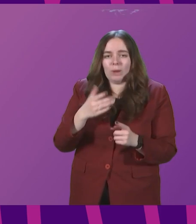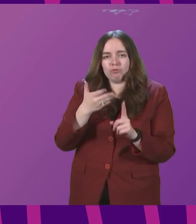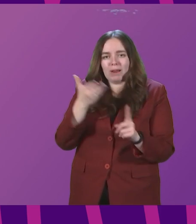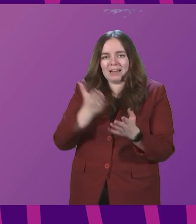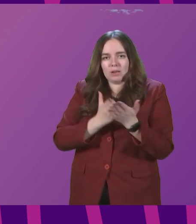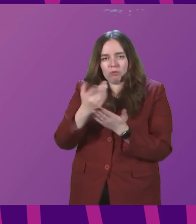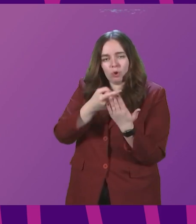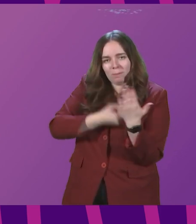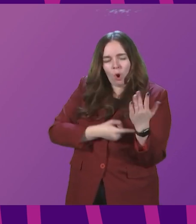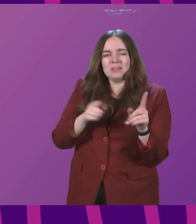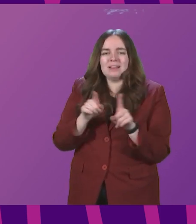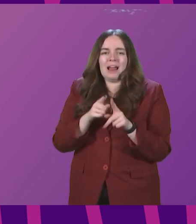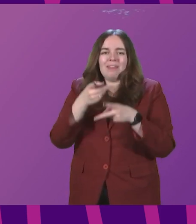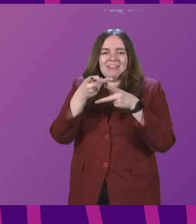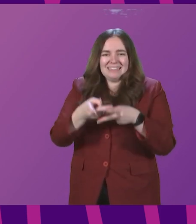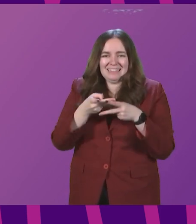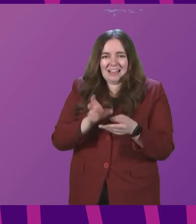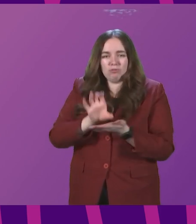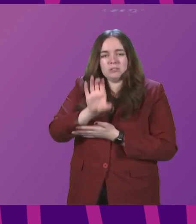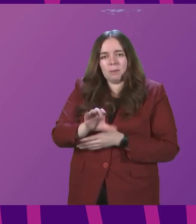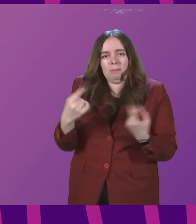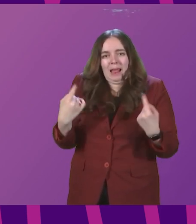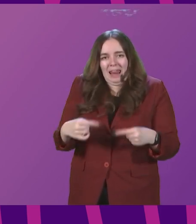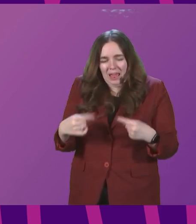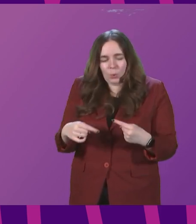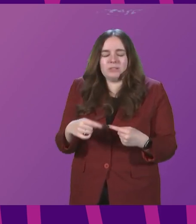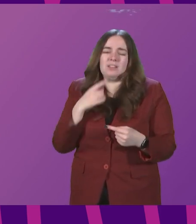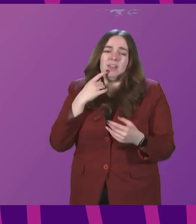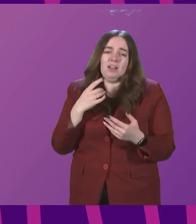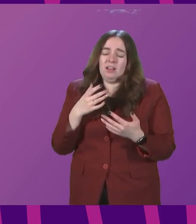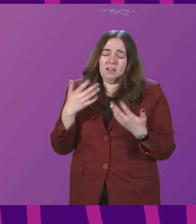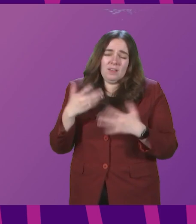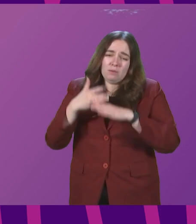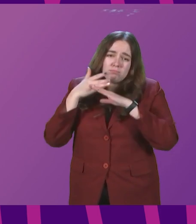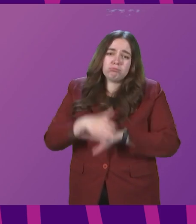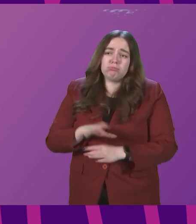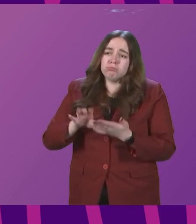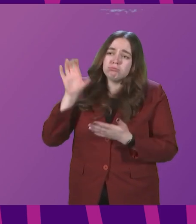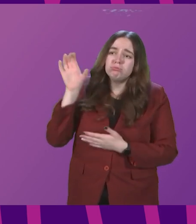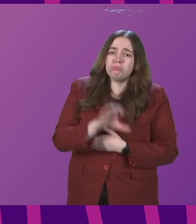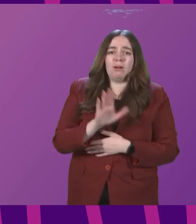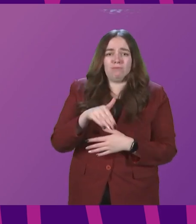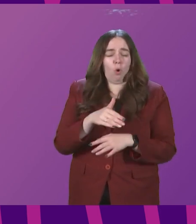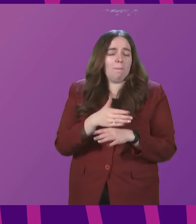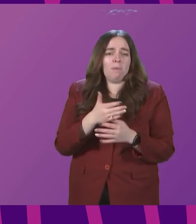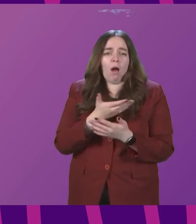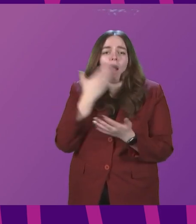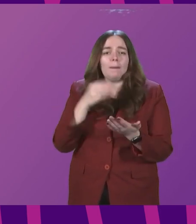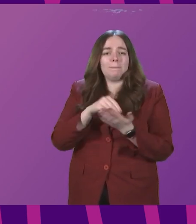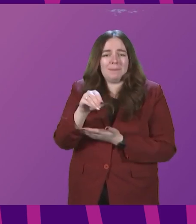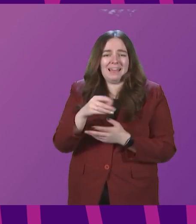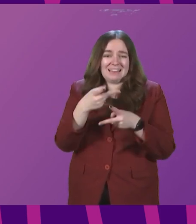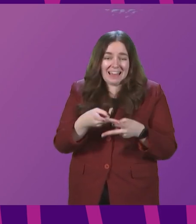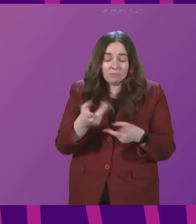our policies such as the carer supplement allowance, the enormous contribution made by unpaid carers, and we are actively